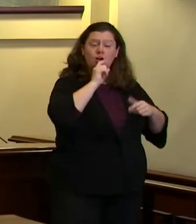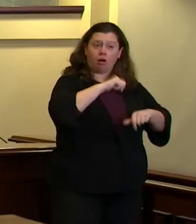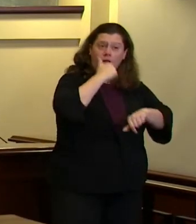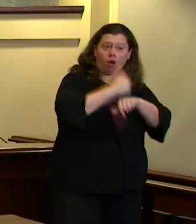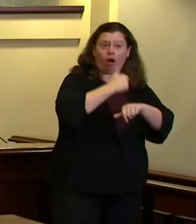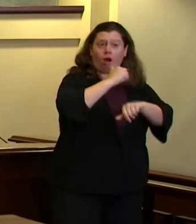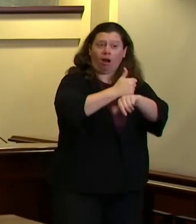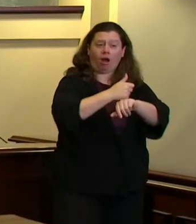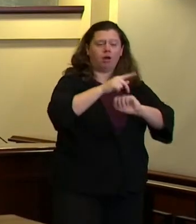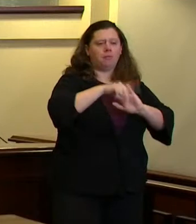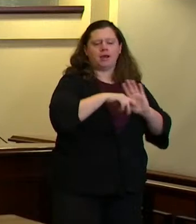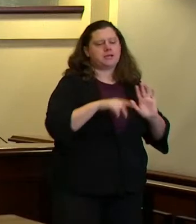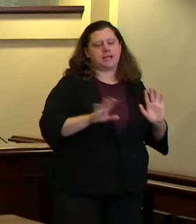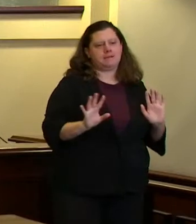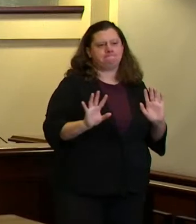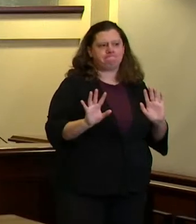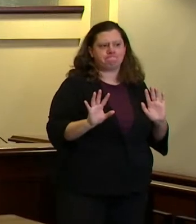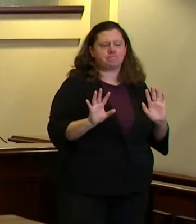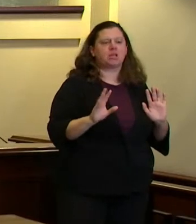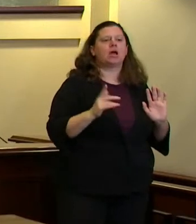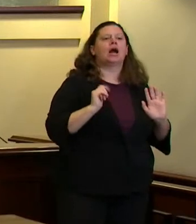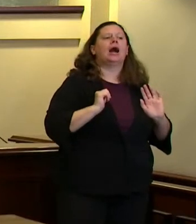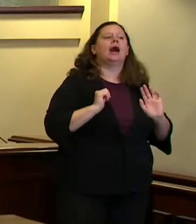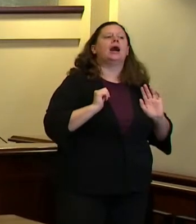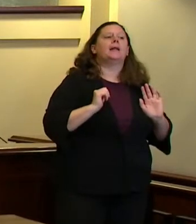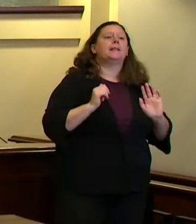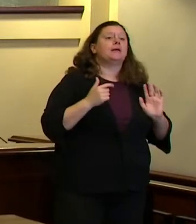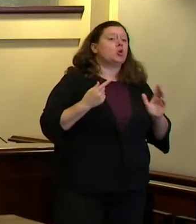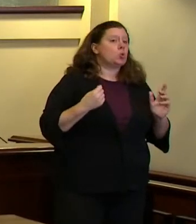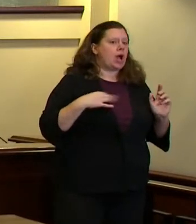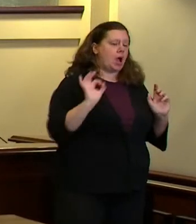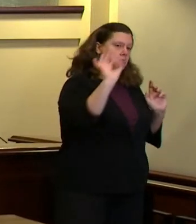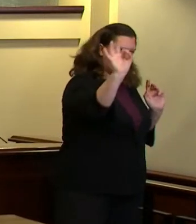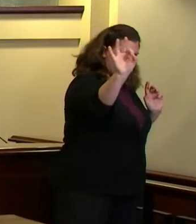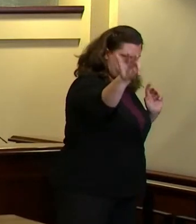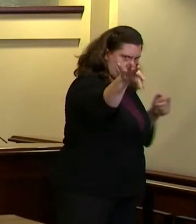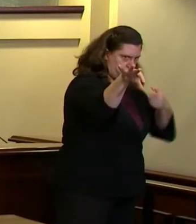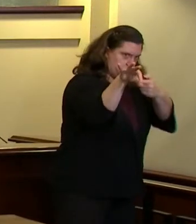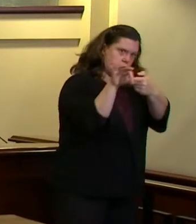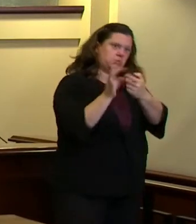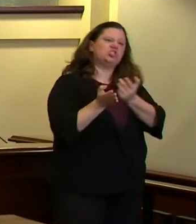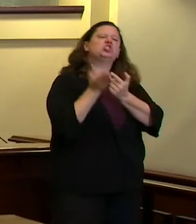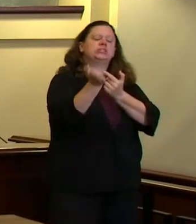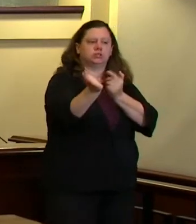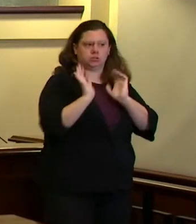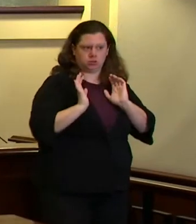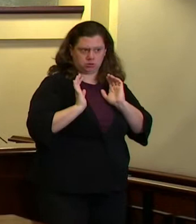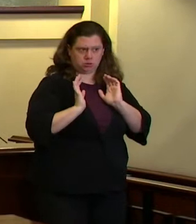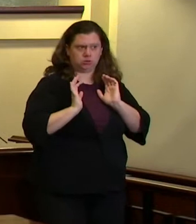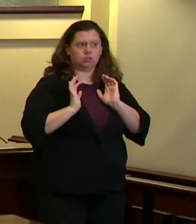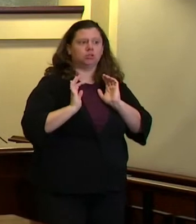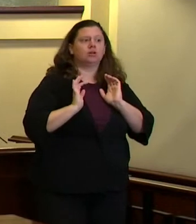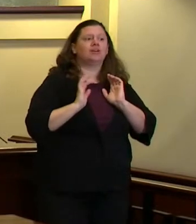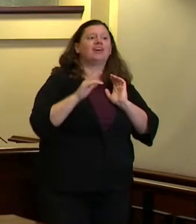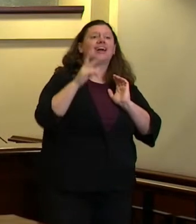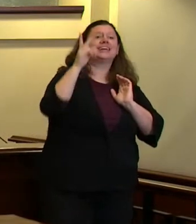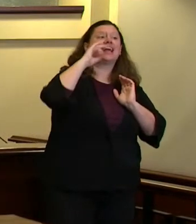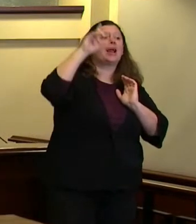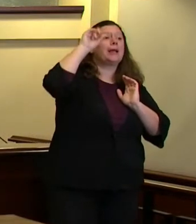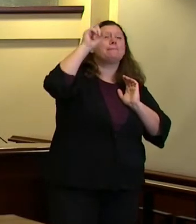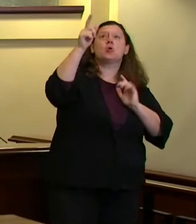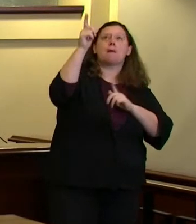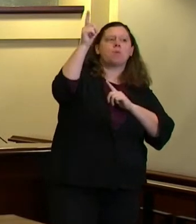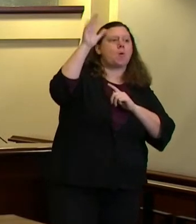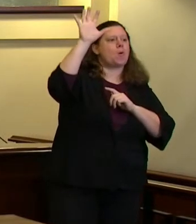aspirational strategy we need a moonshot when it comes to low income and